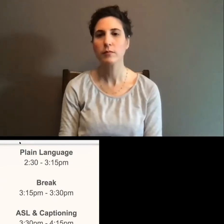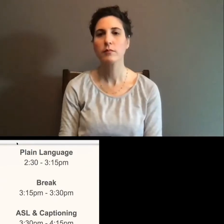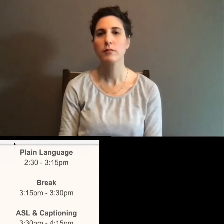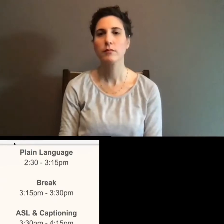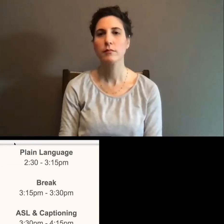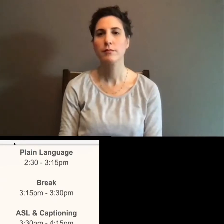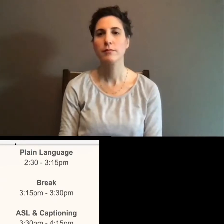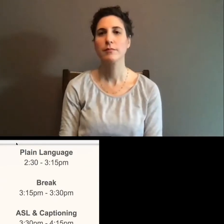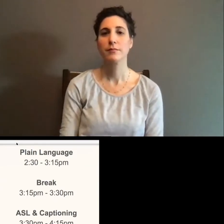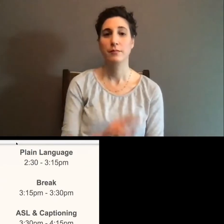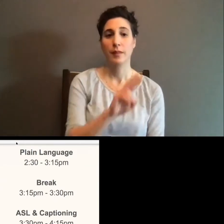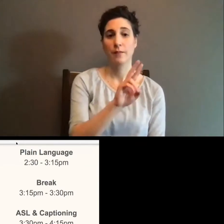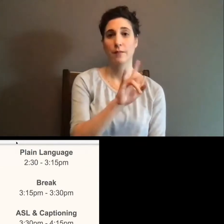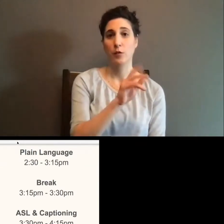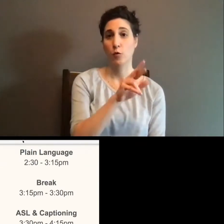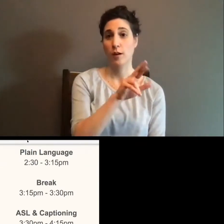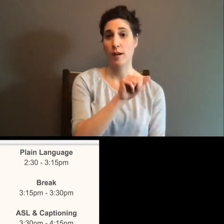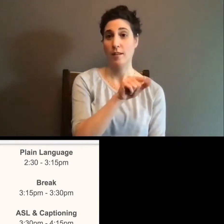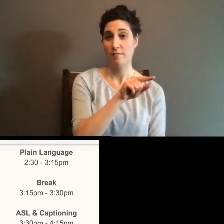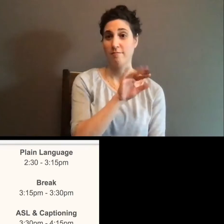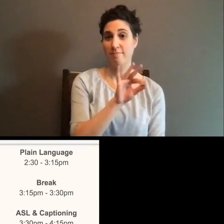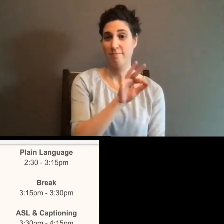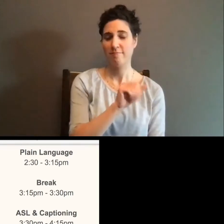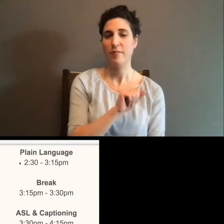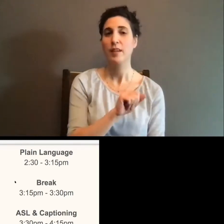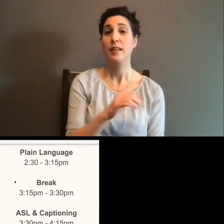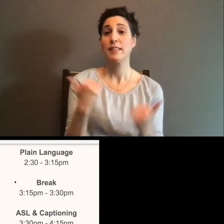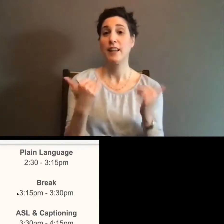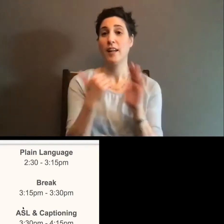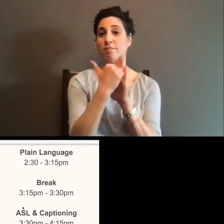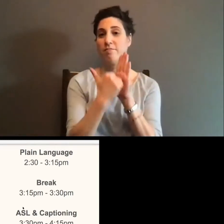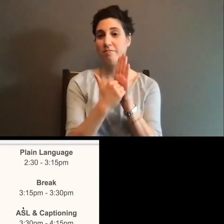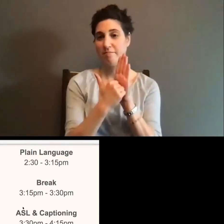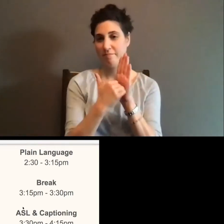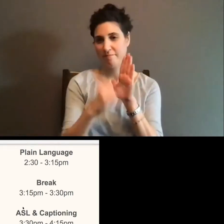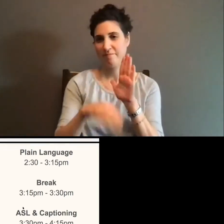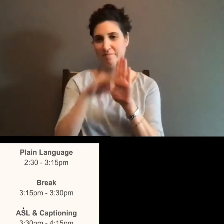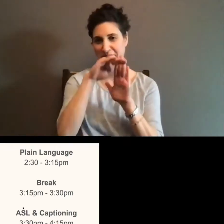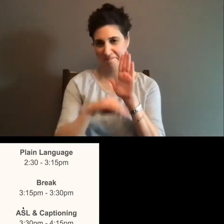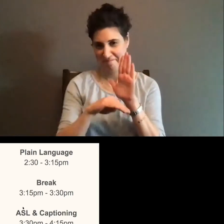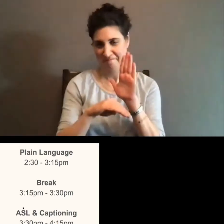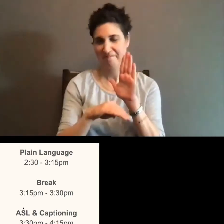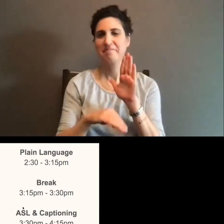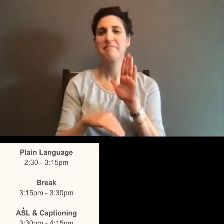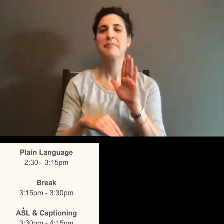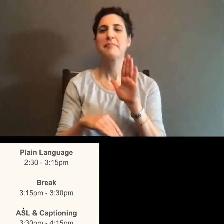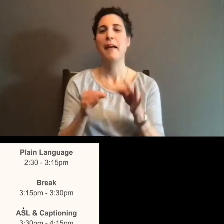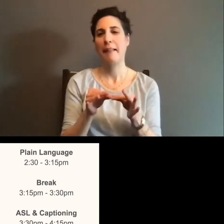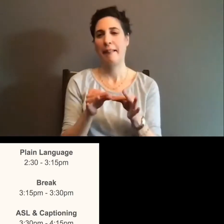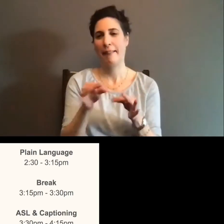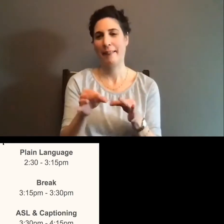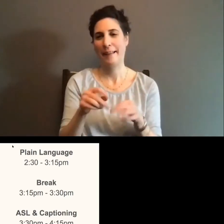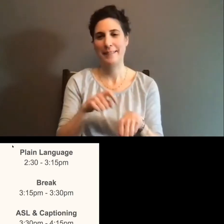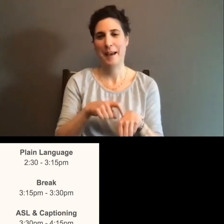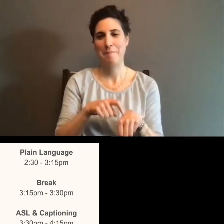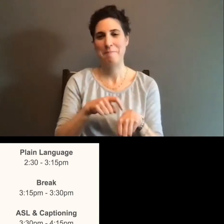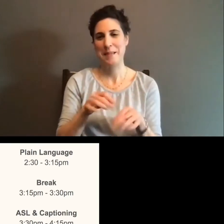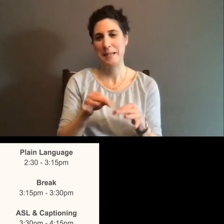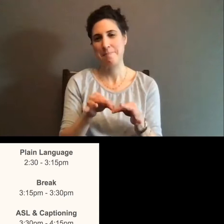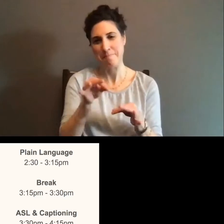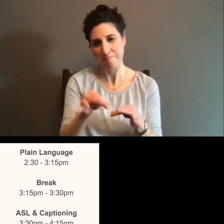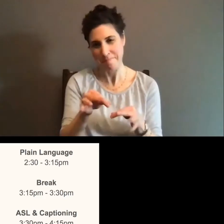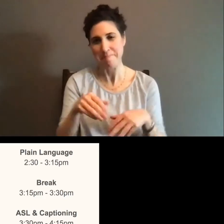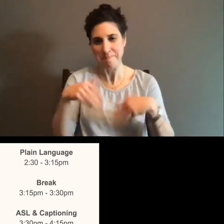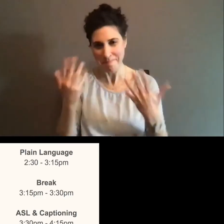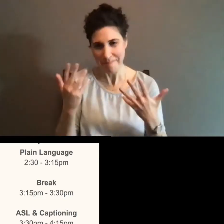Okay. So, um, this is our agenda for the day. Um, so obviously we started a little bit late, but we usually try to